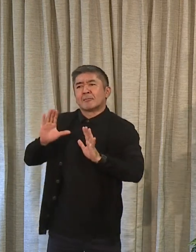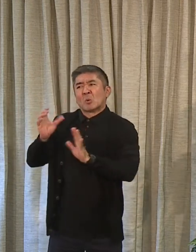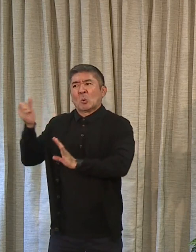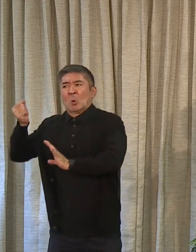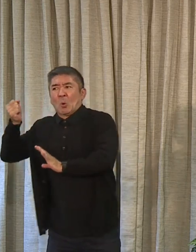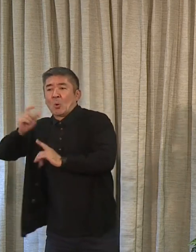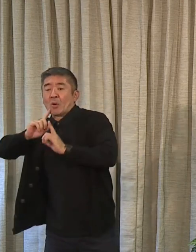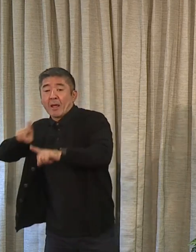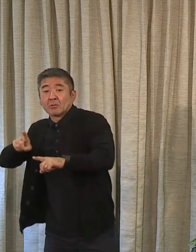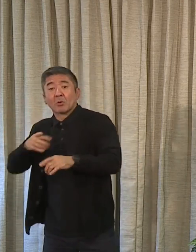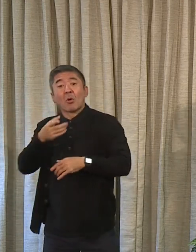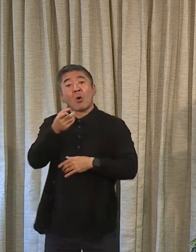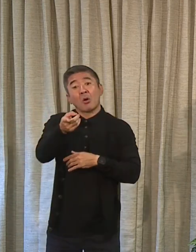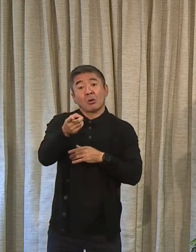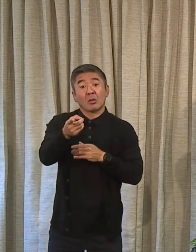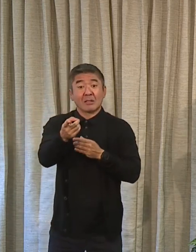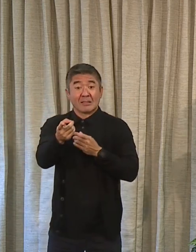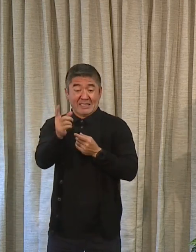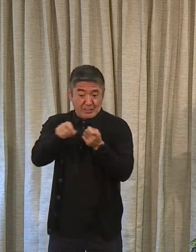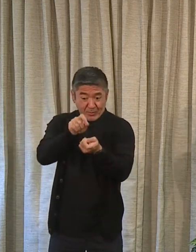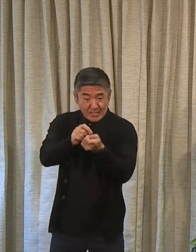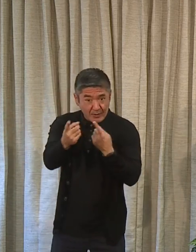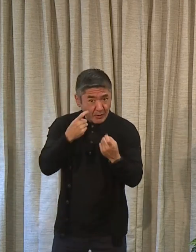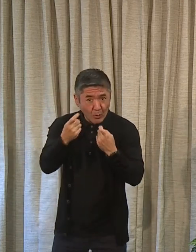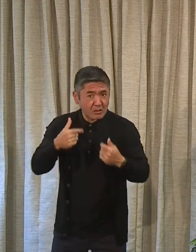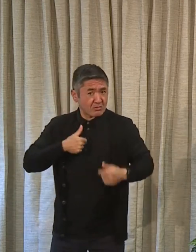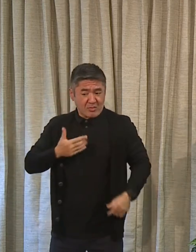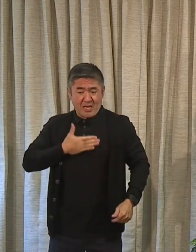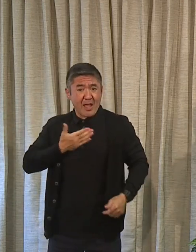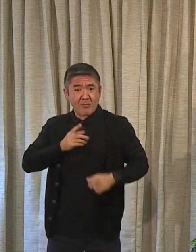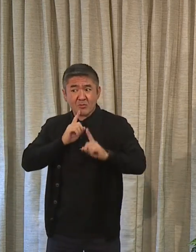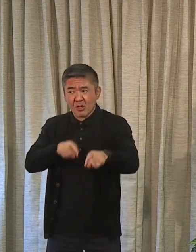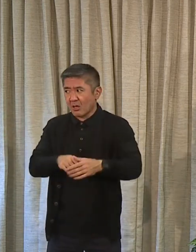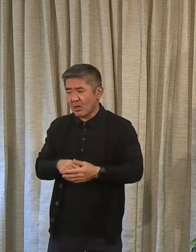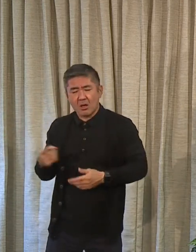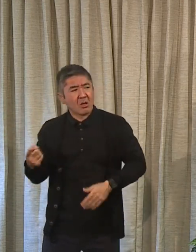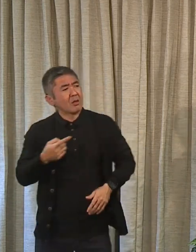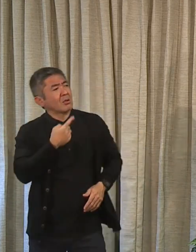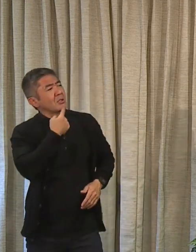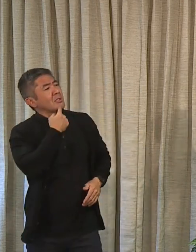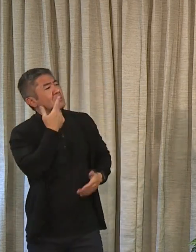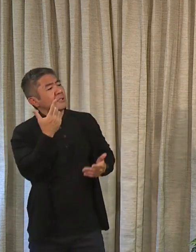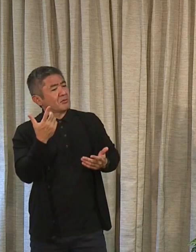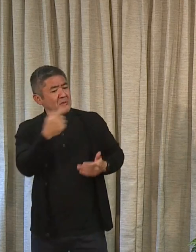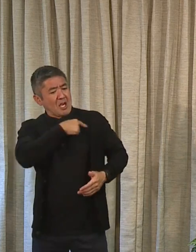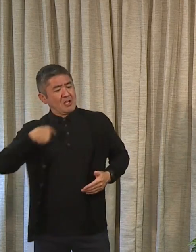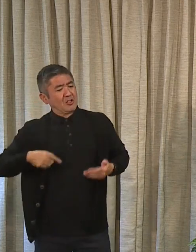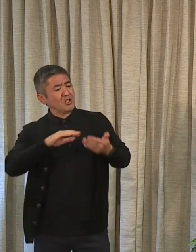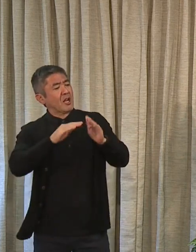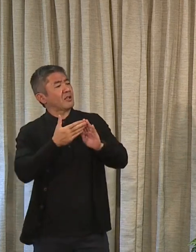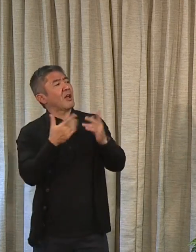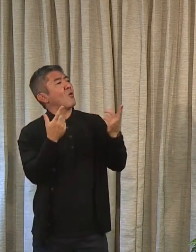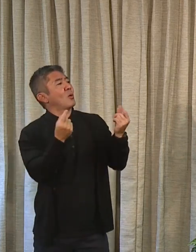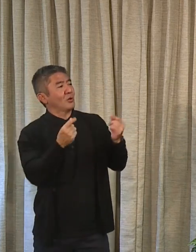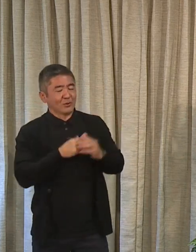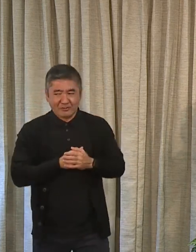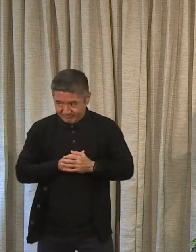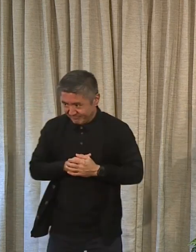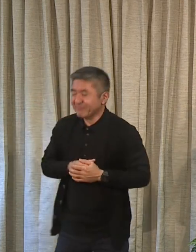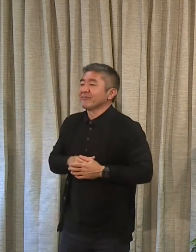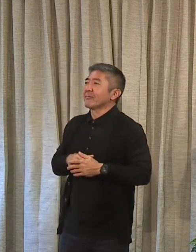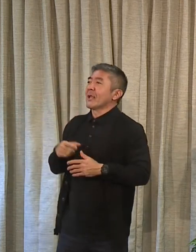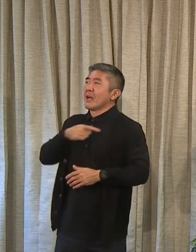you've got specific questions that you want to ask, I'd be more than happy to answer. Why don't you just say something about Chinatown? Do you want to say what we're going to do with Chinatown? So